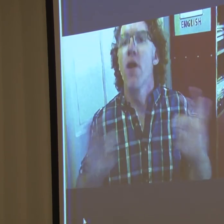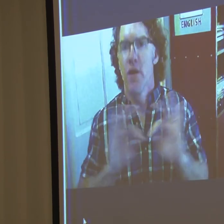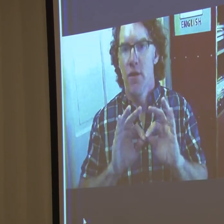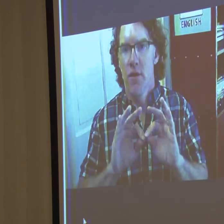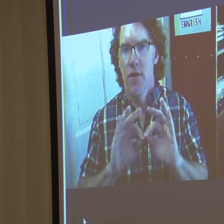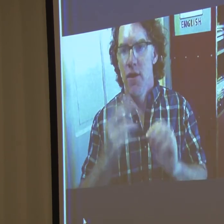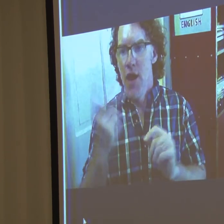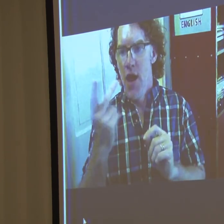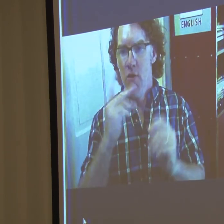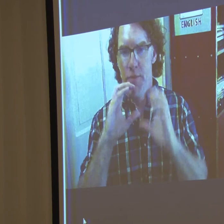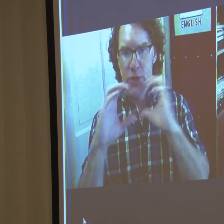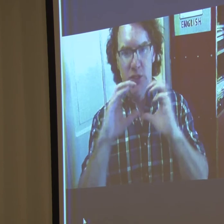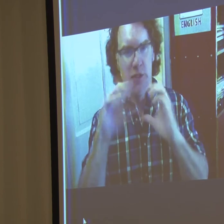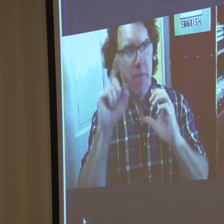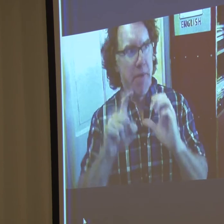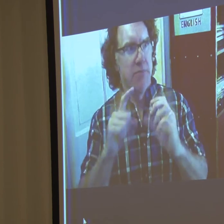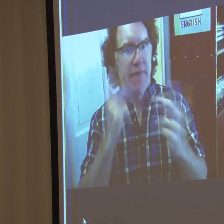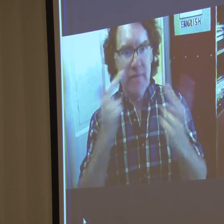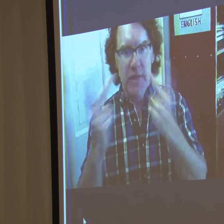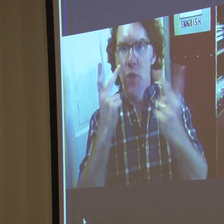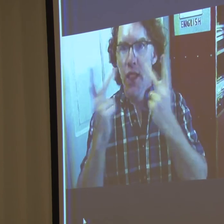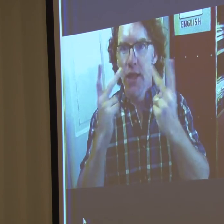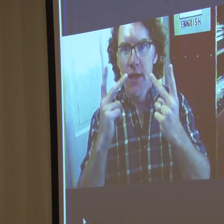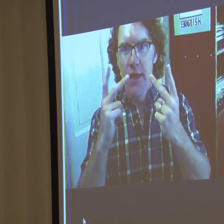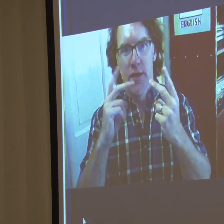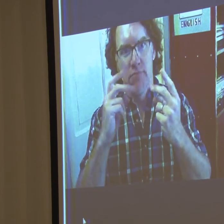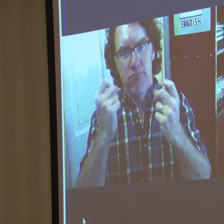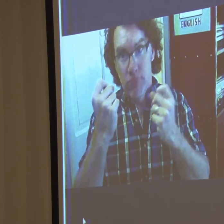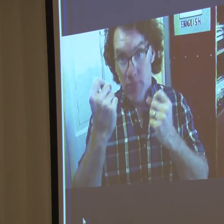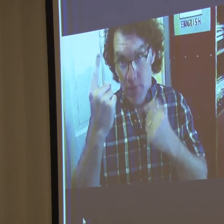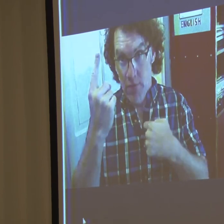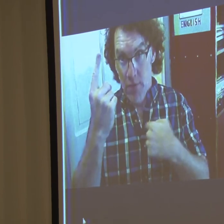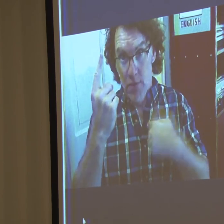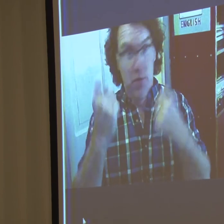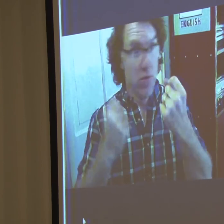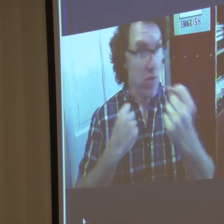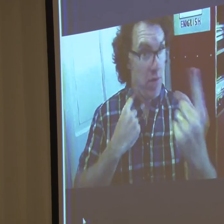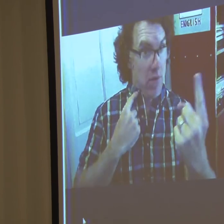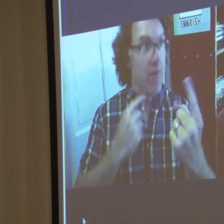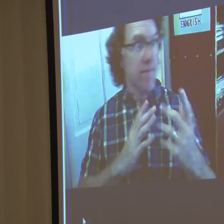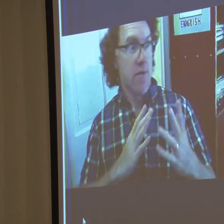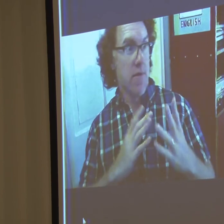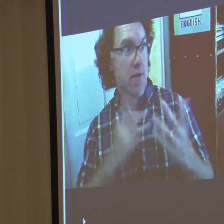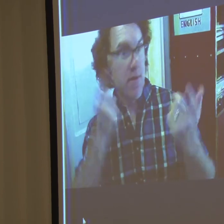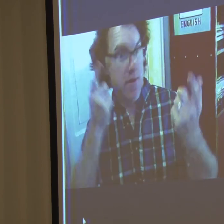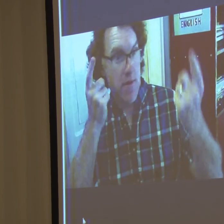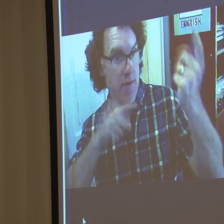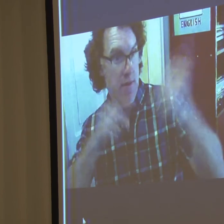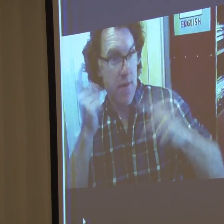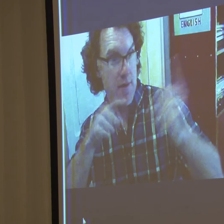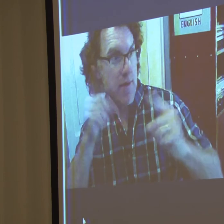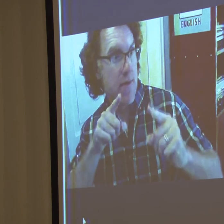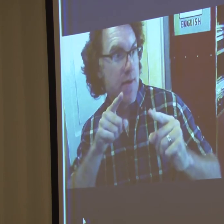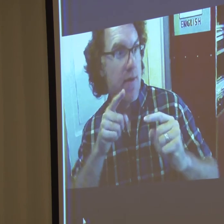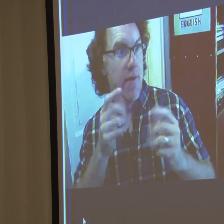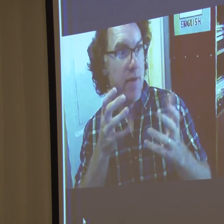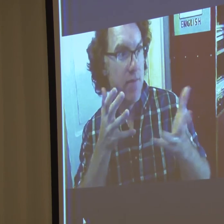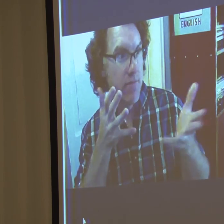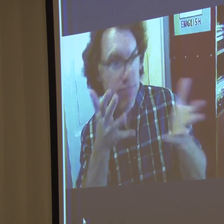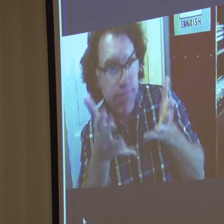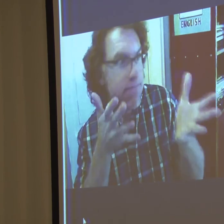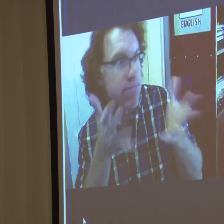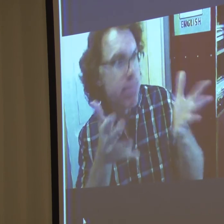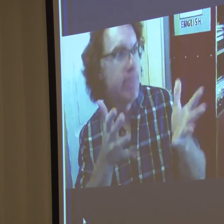generally understand, um, because there's many signs that are very